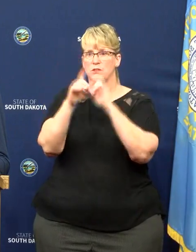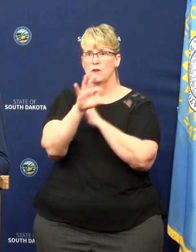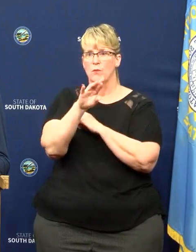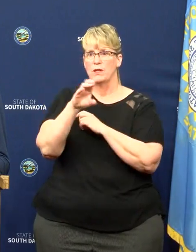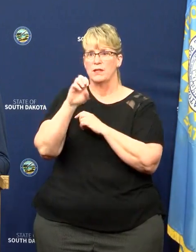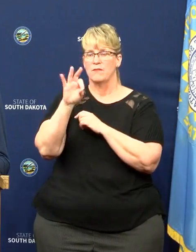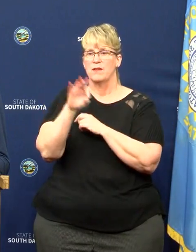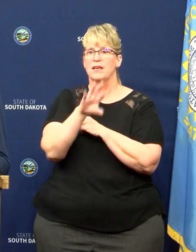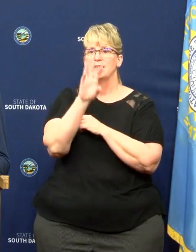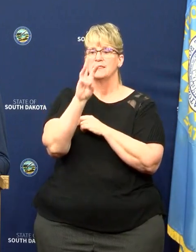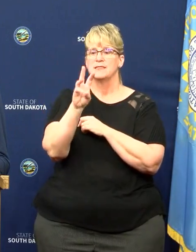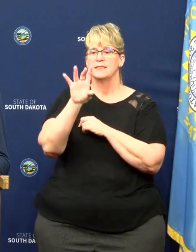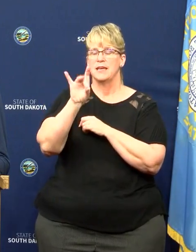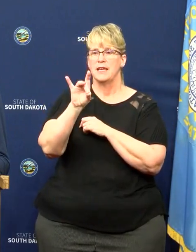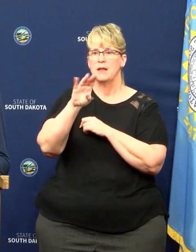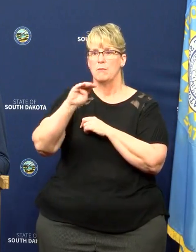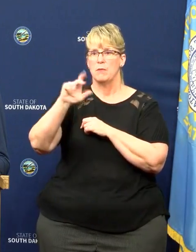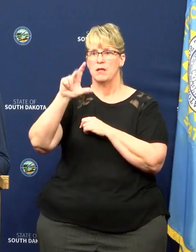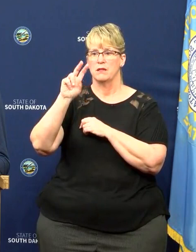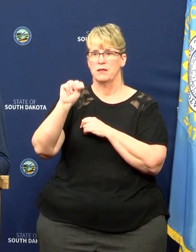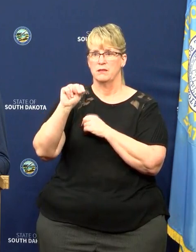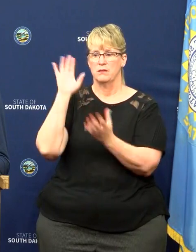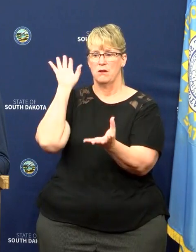funds is $68 million in total.